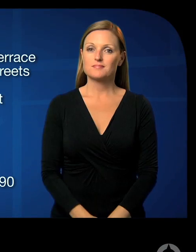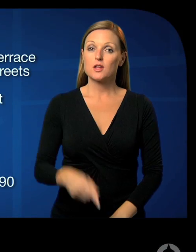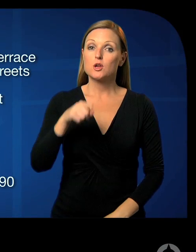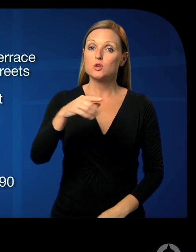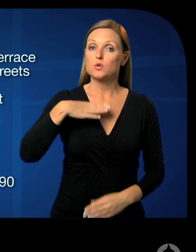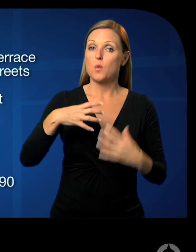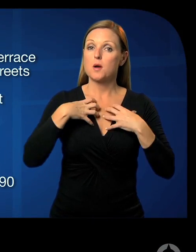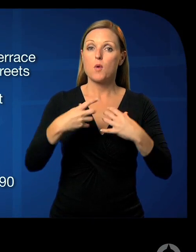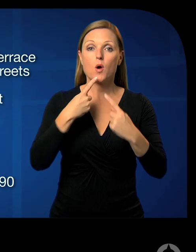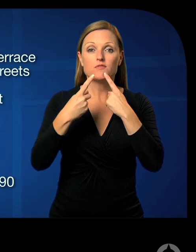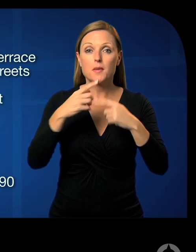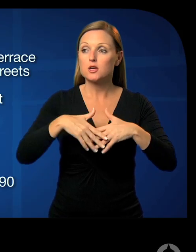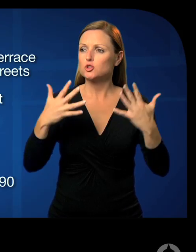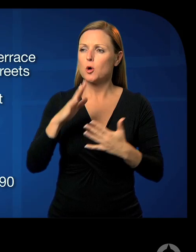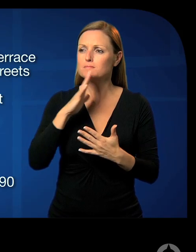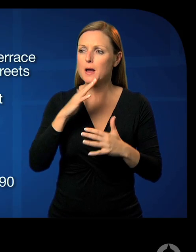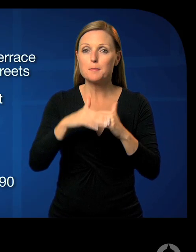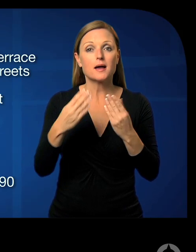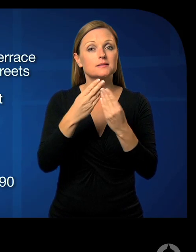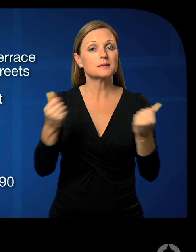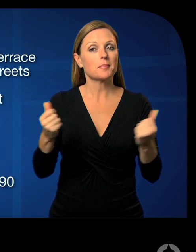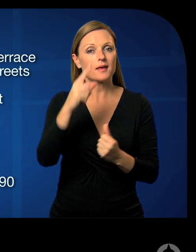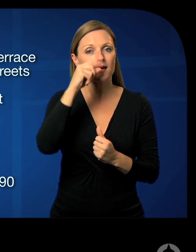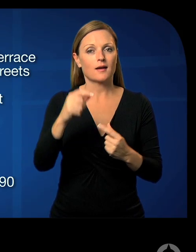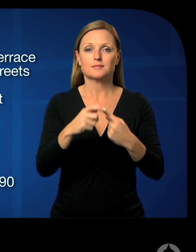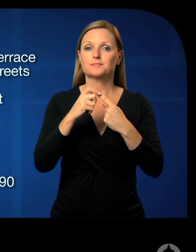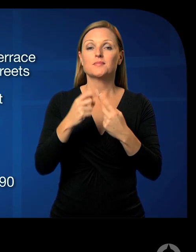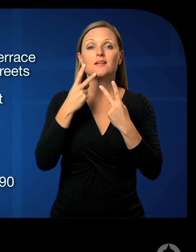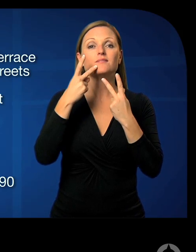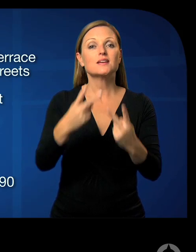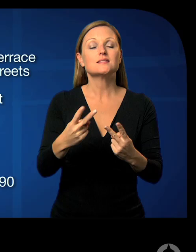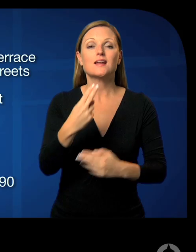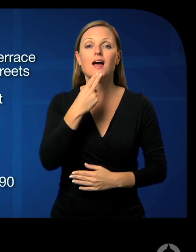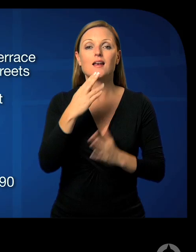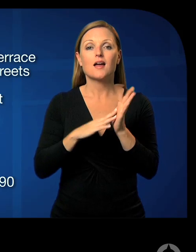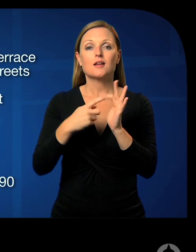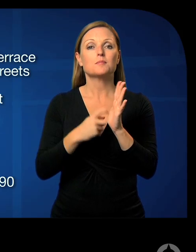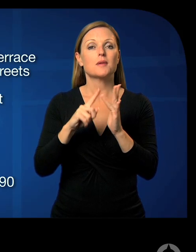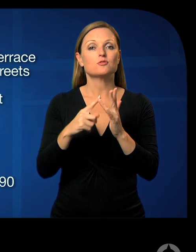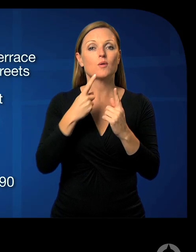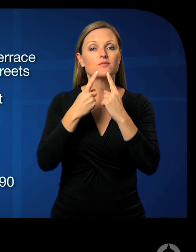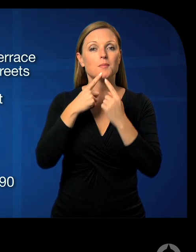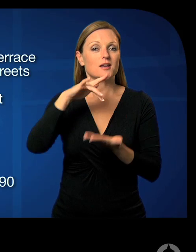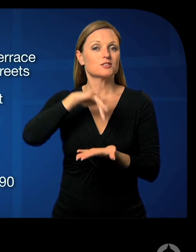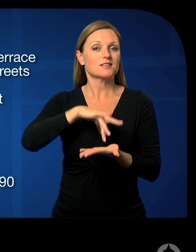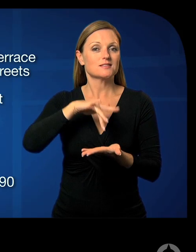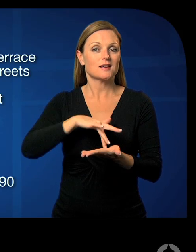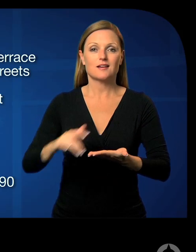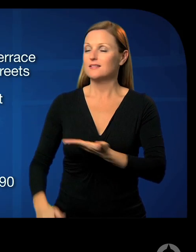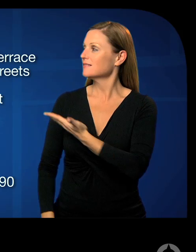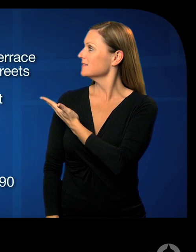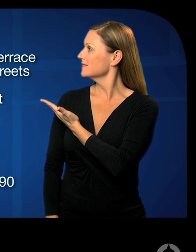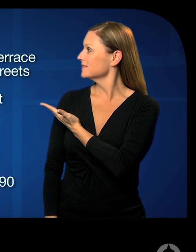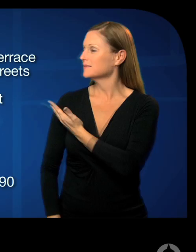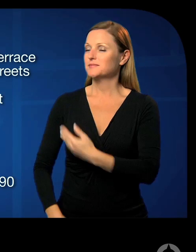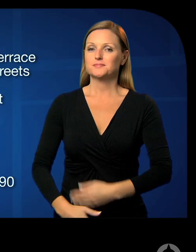If you have any questions or just need more information, visit the Adelaide Metro Info Centres in the City. You can go onto our website